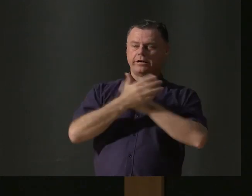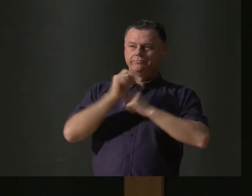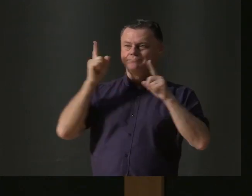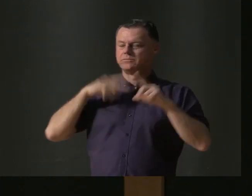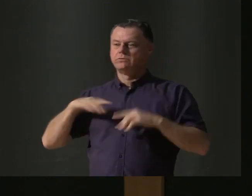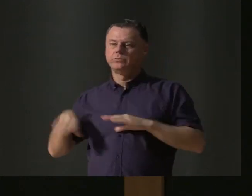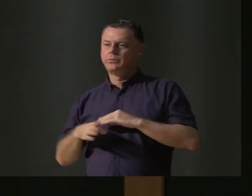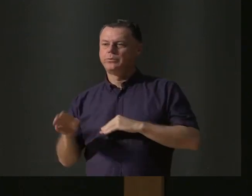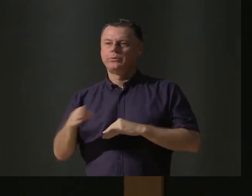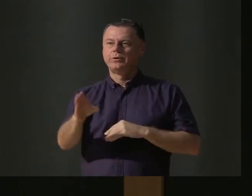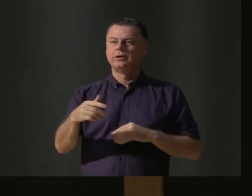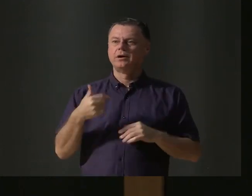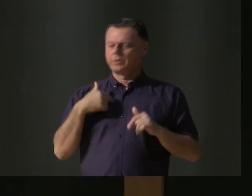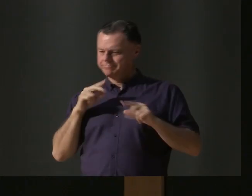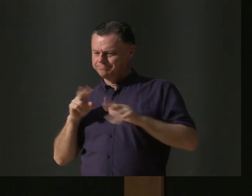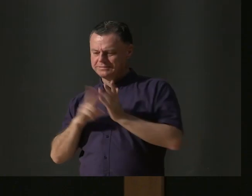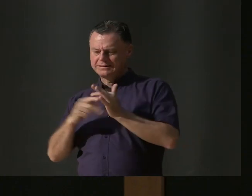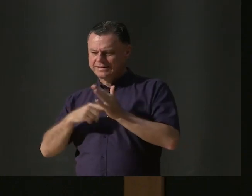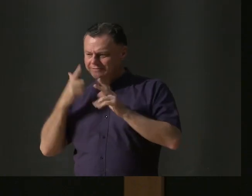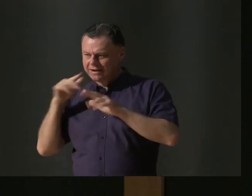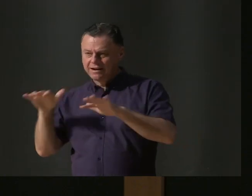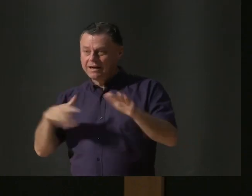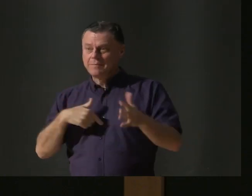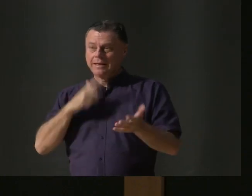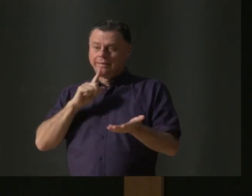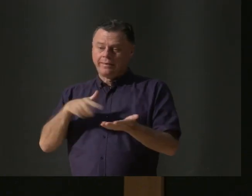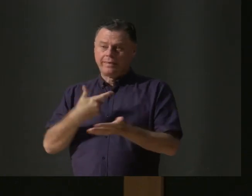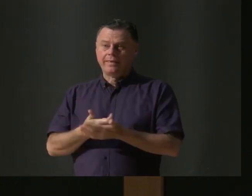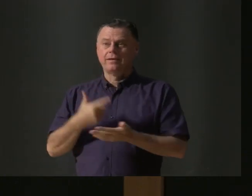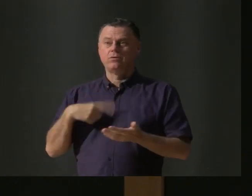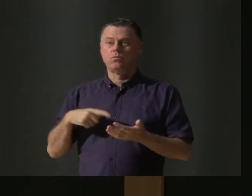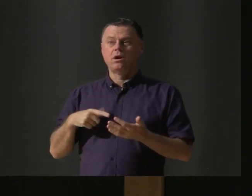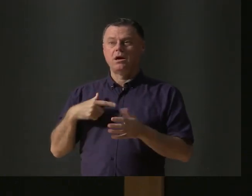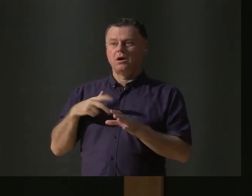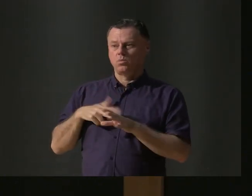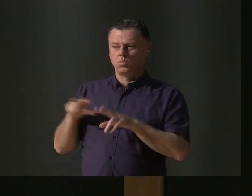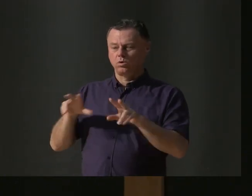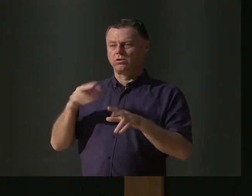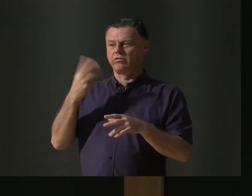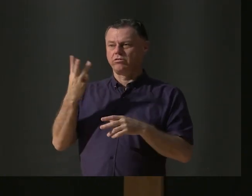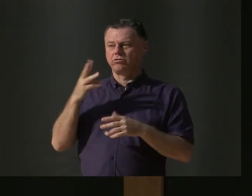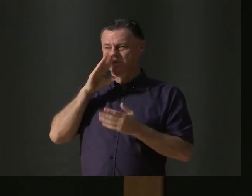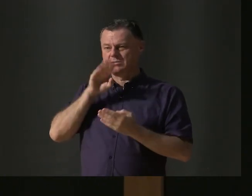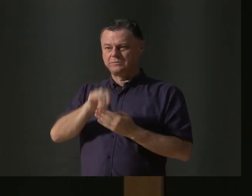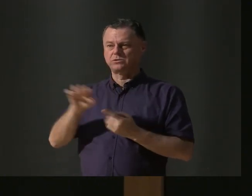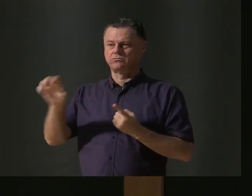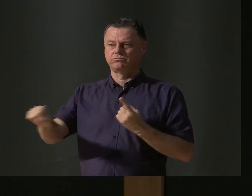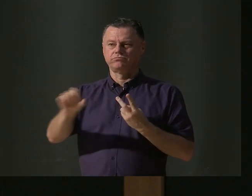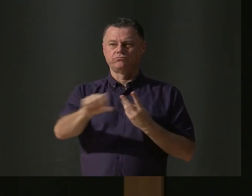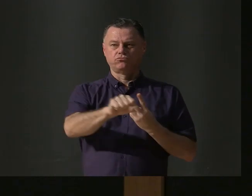amazement, we caught three platypuses during that trip. And I was lucky enough to hold